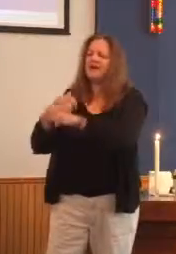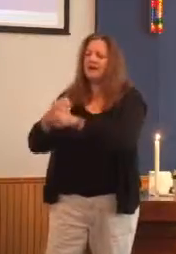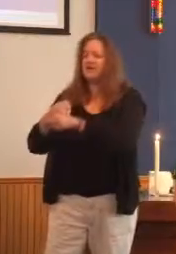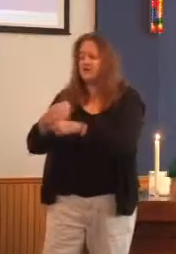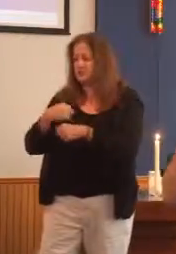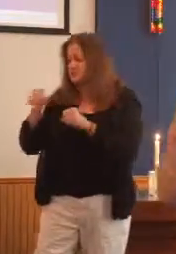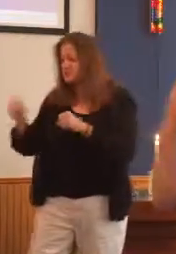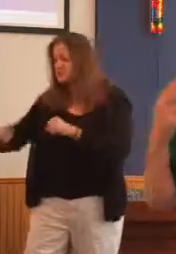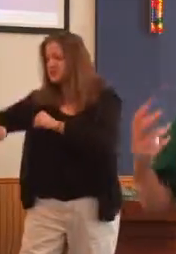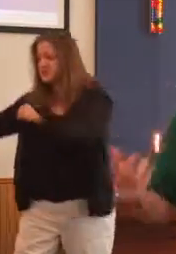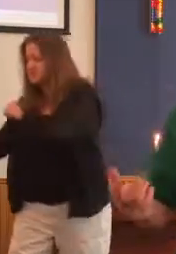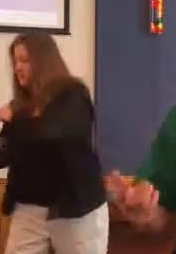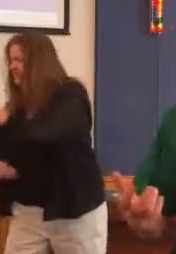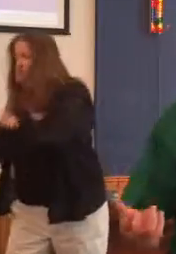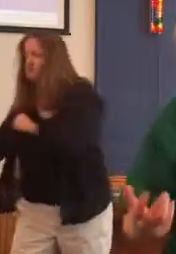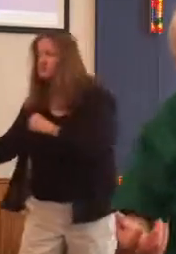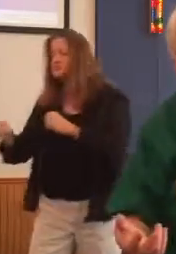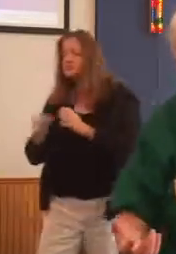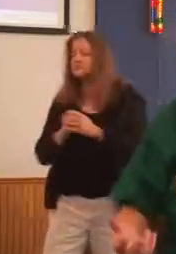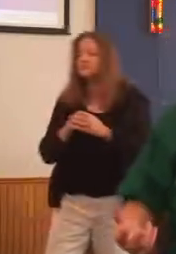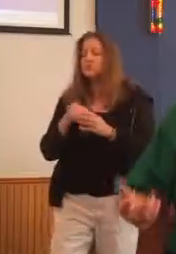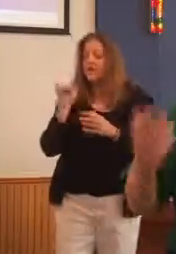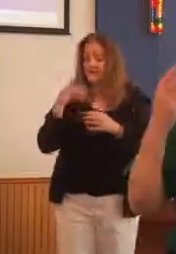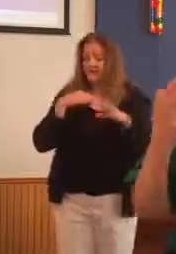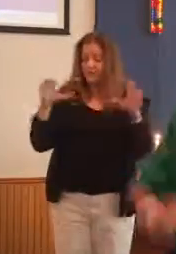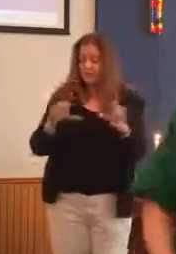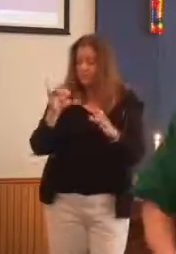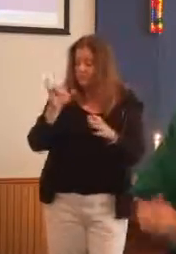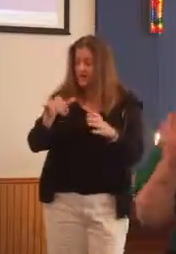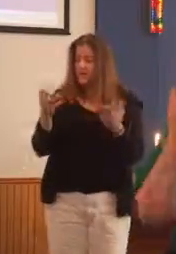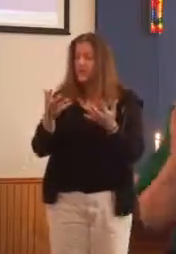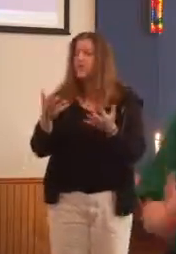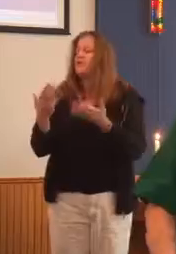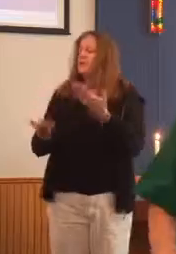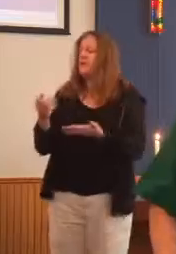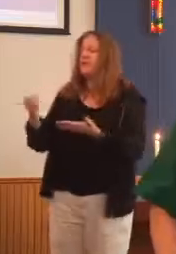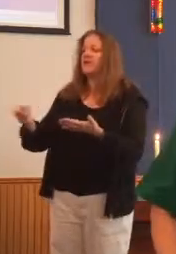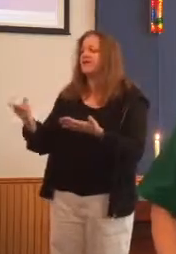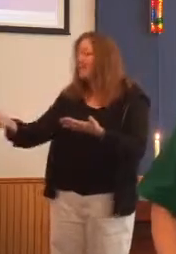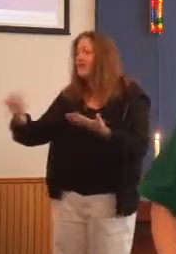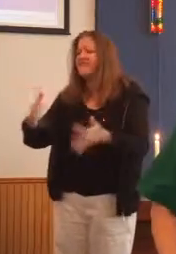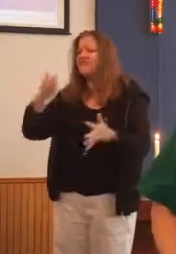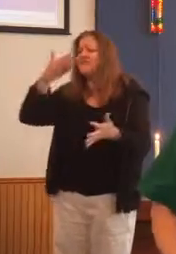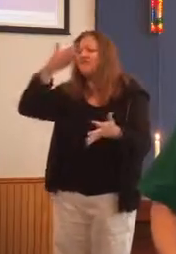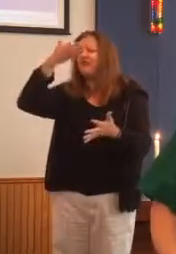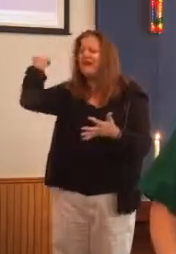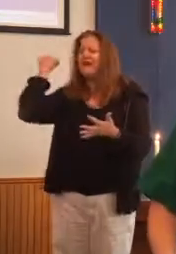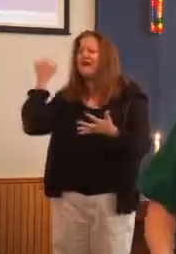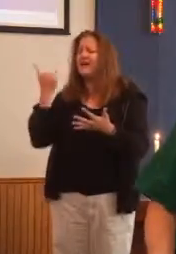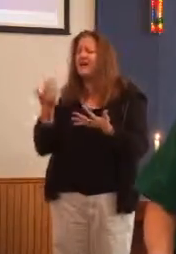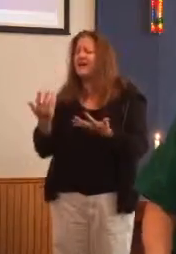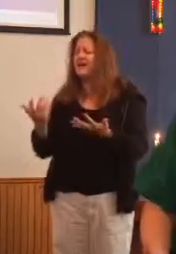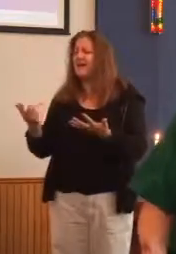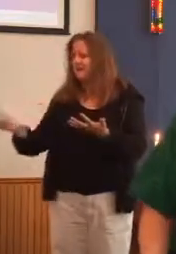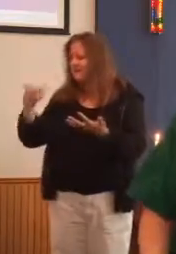And, you know, when we do that, they probably have forgotten it and they don't even know they're being punished.